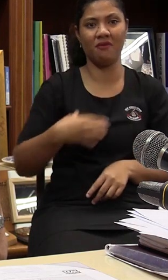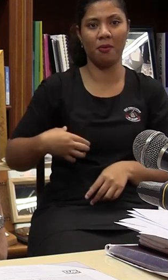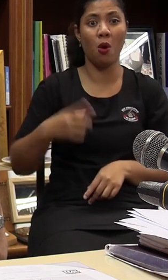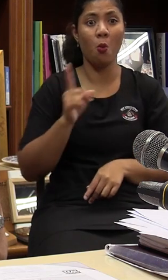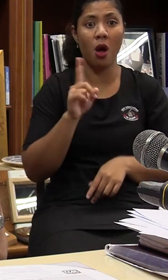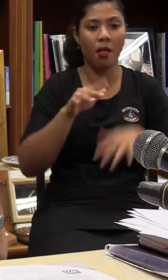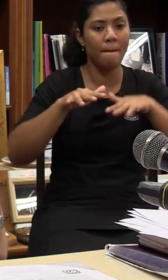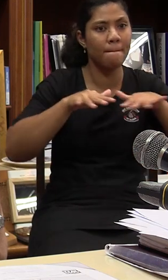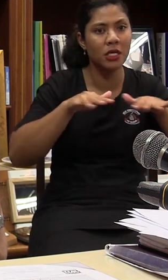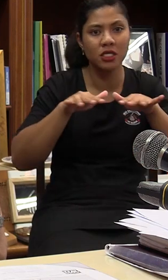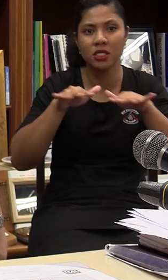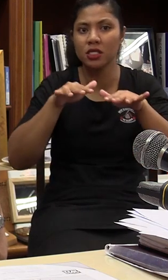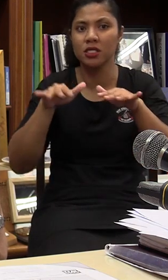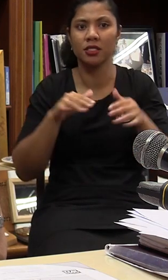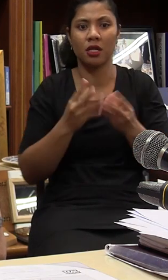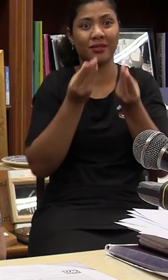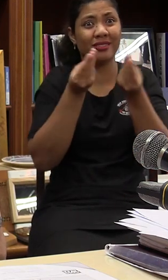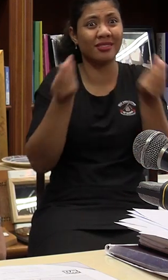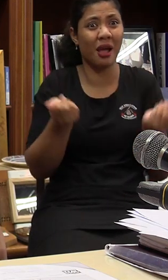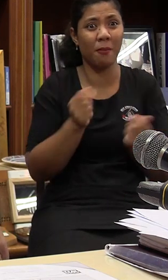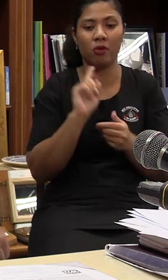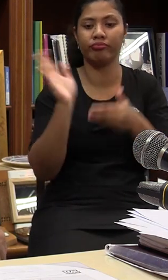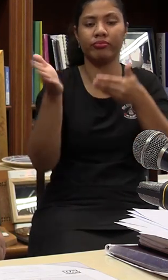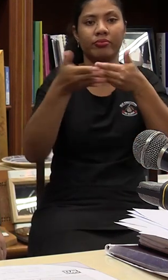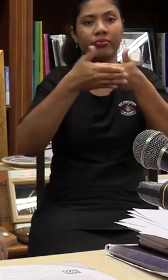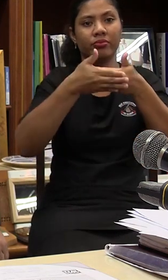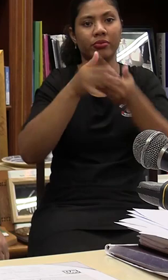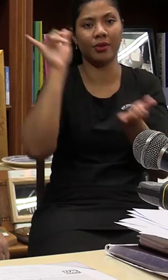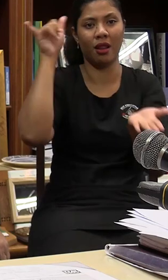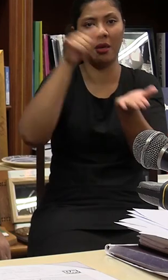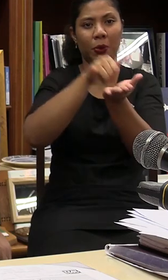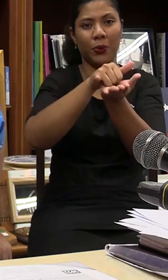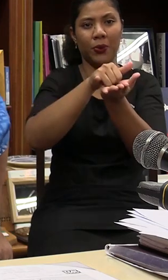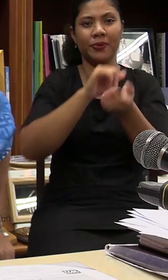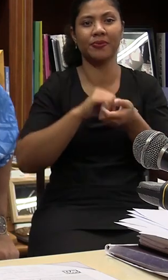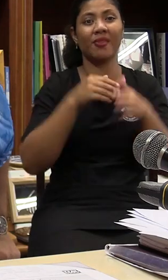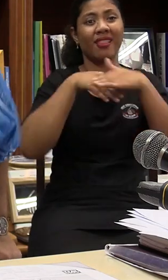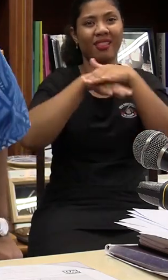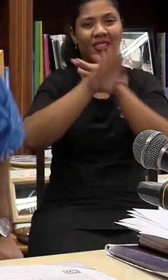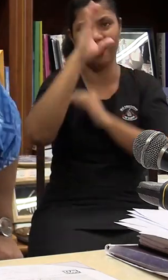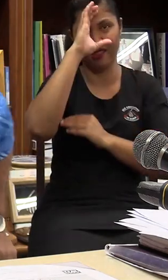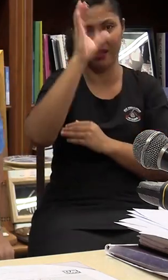From I was born in Australia. He was